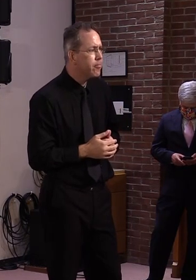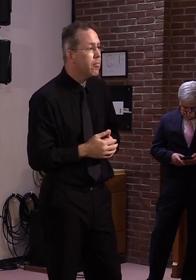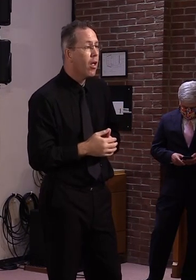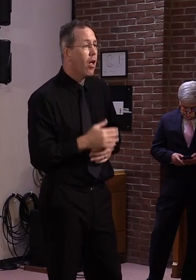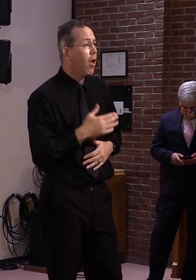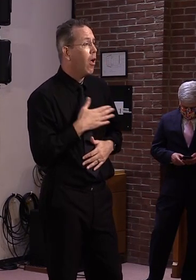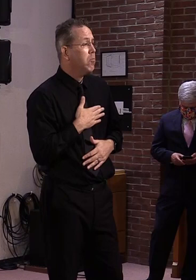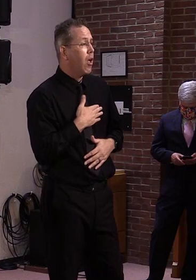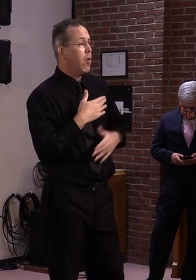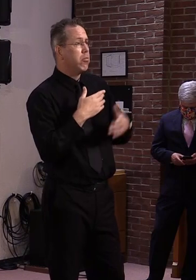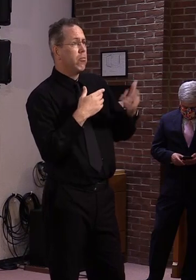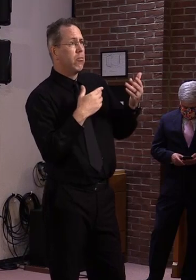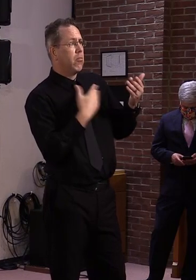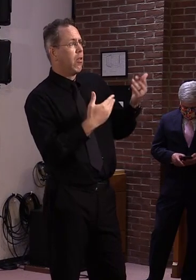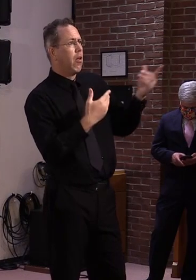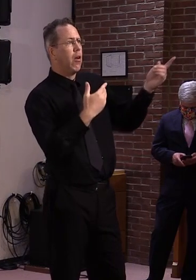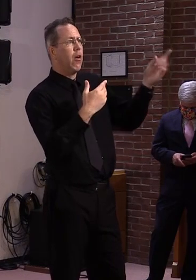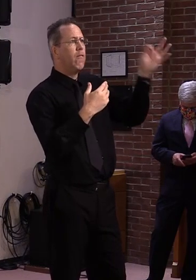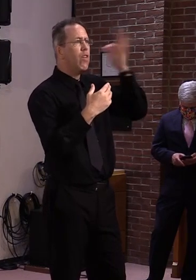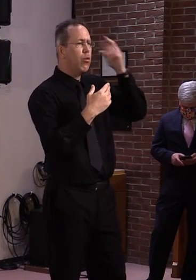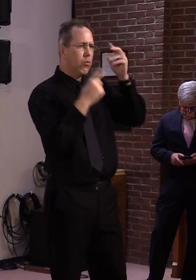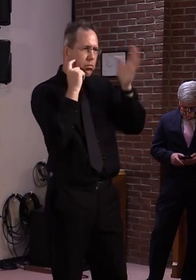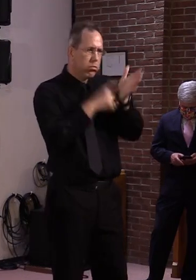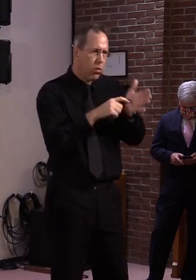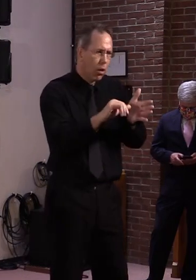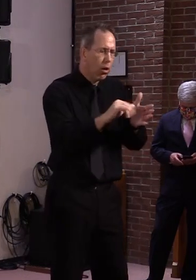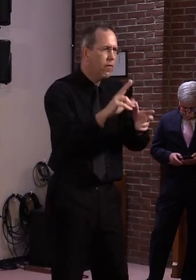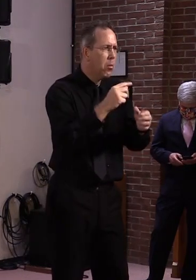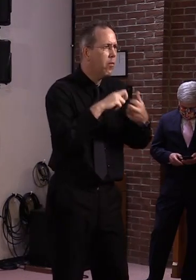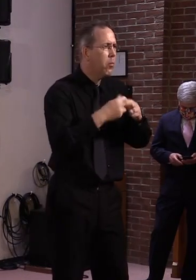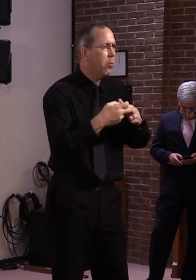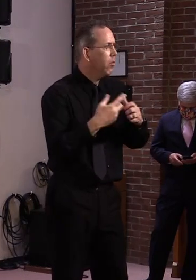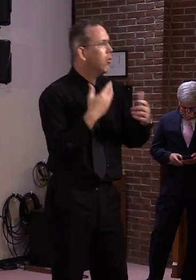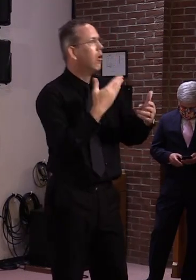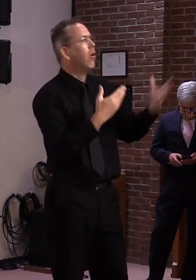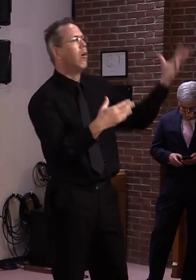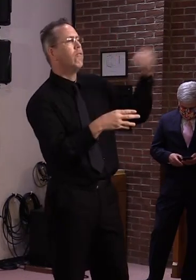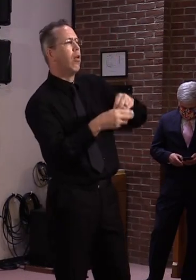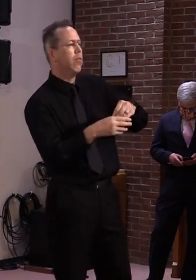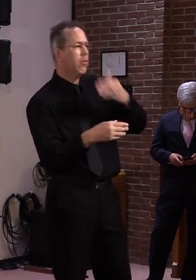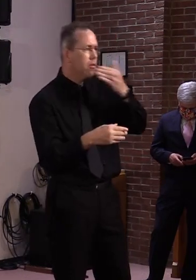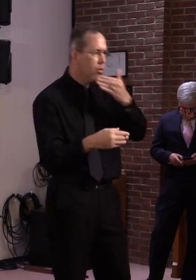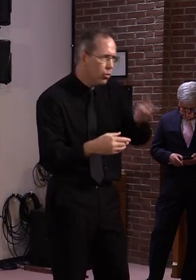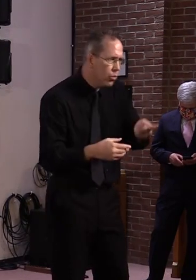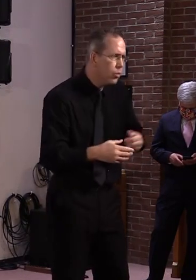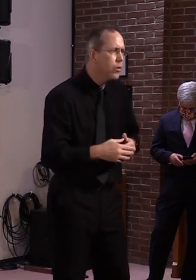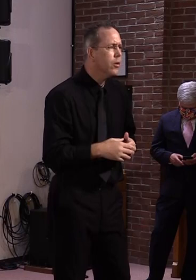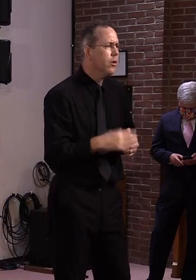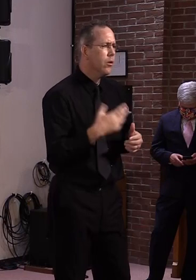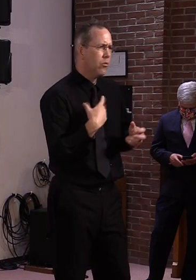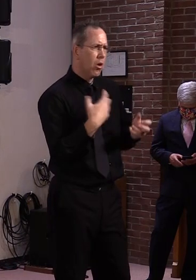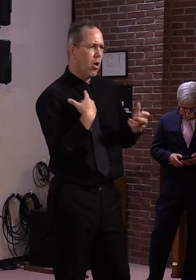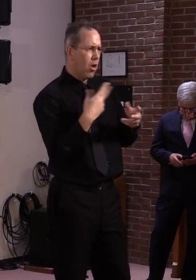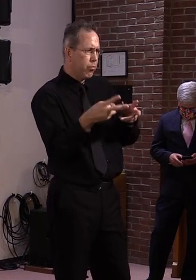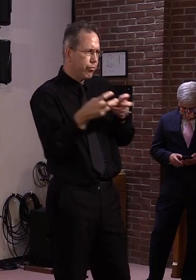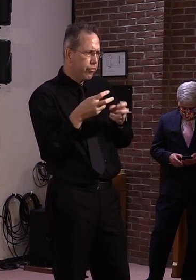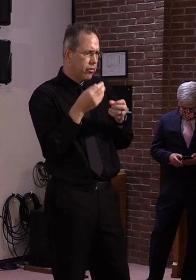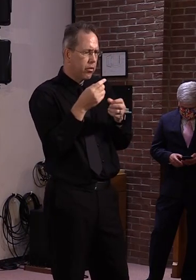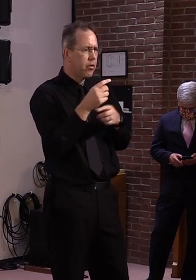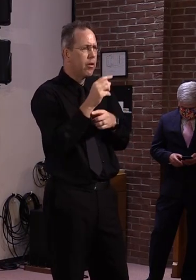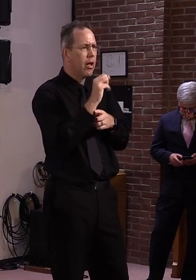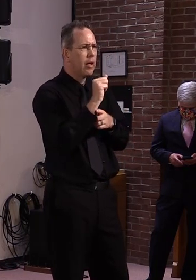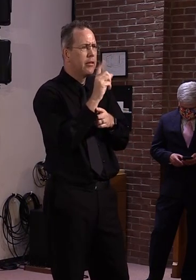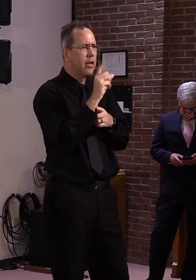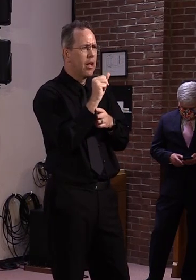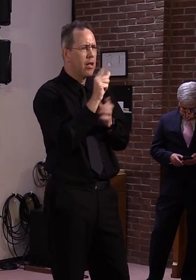technical assistance. You know, the issues basically boil down to data reporting, uh, to a certain extent in fairness to districts, uh, some of the